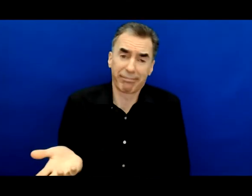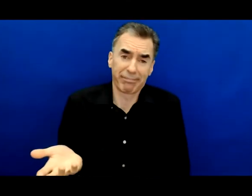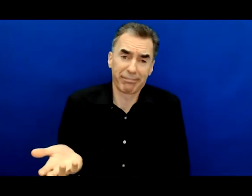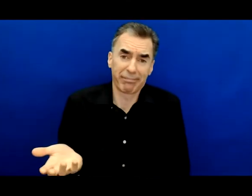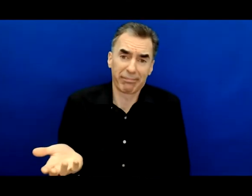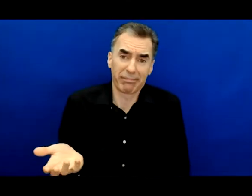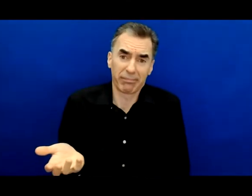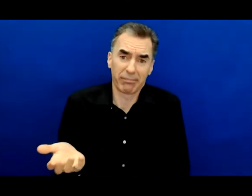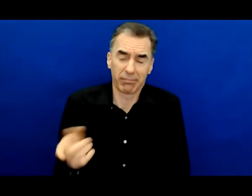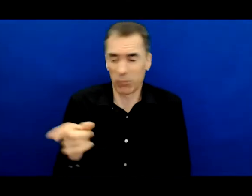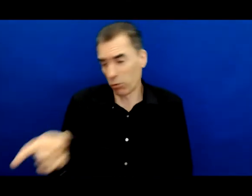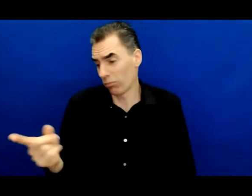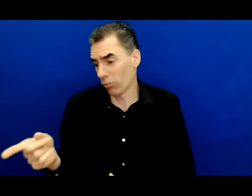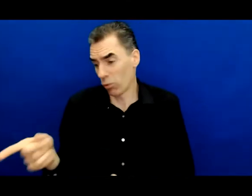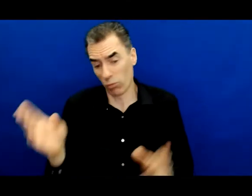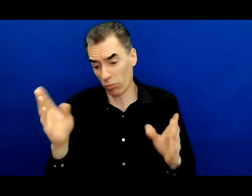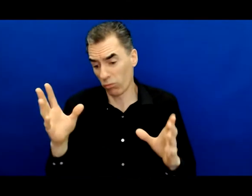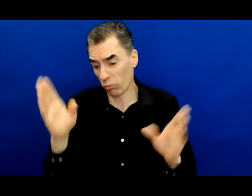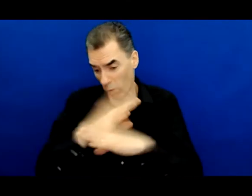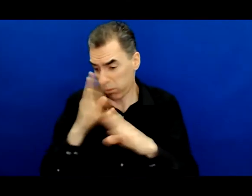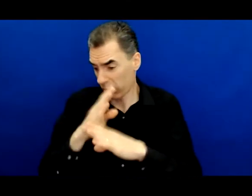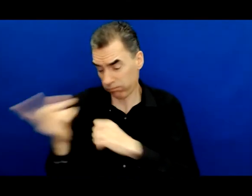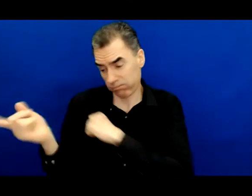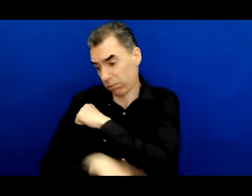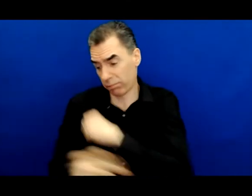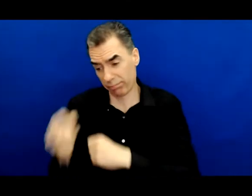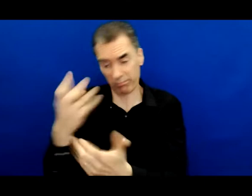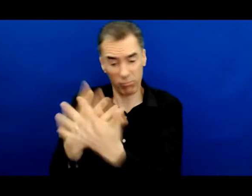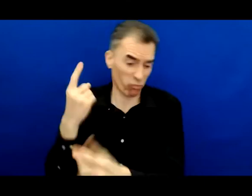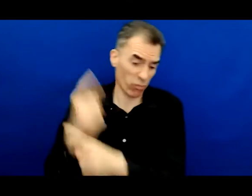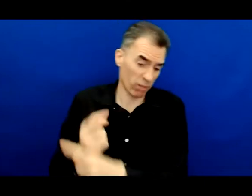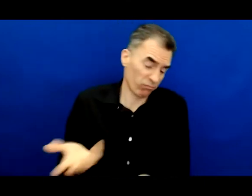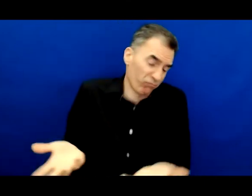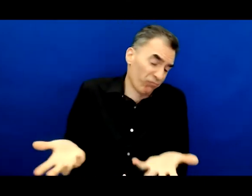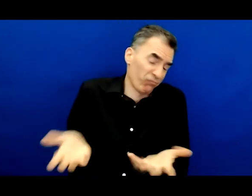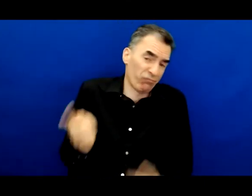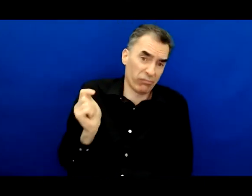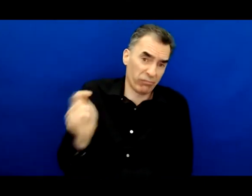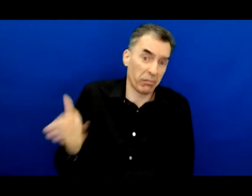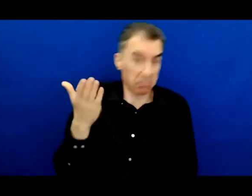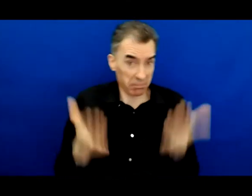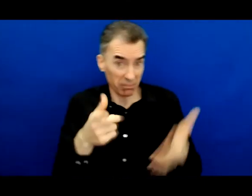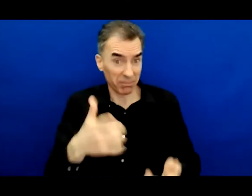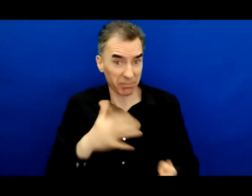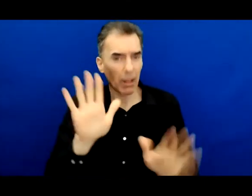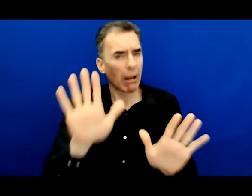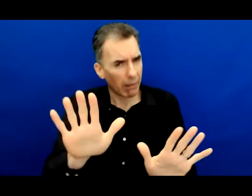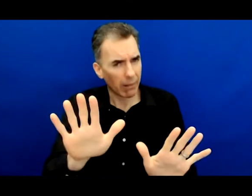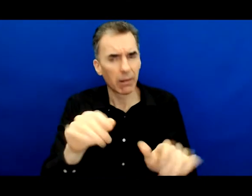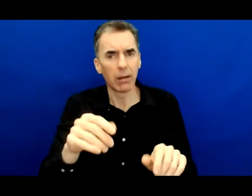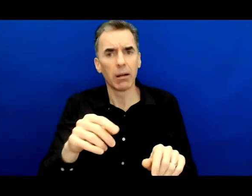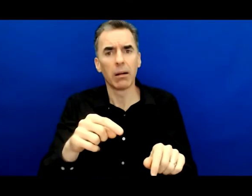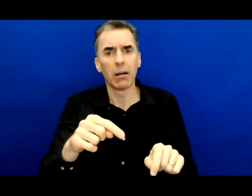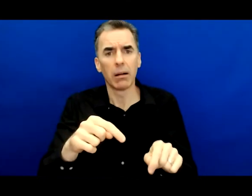about crime and time. He broke the social contract and is therefore right where he ought to be. So let's retrace the incredible